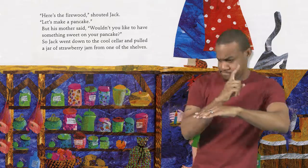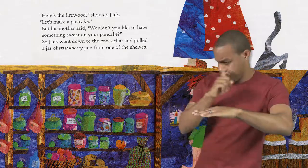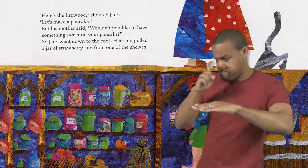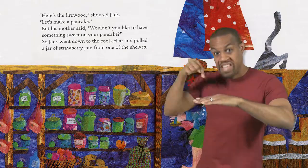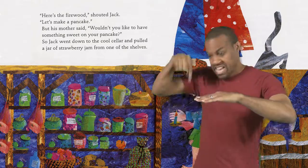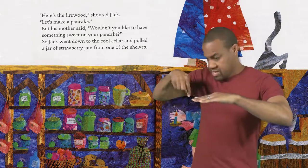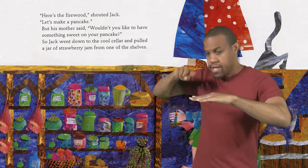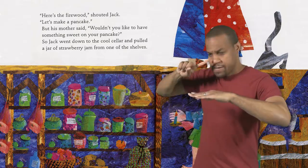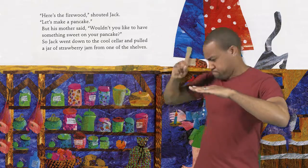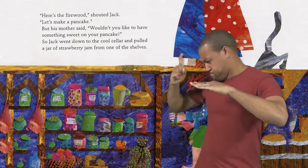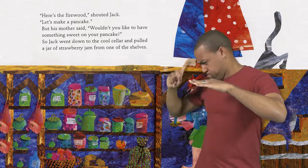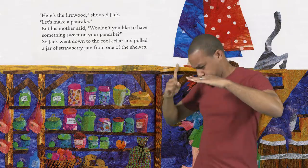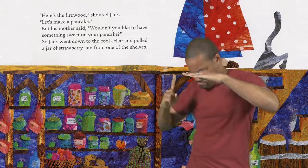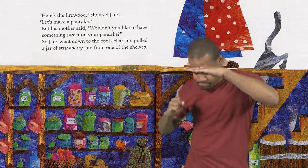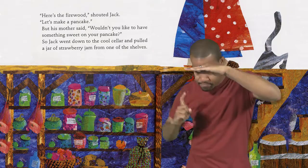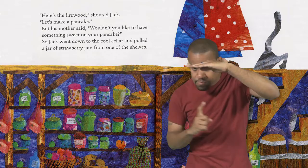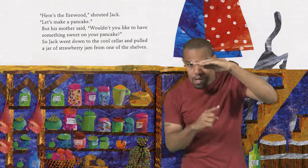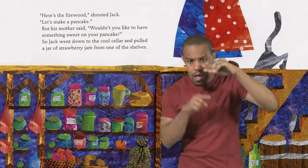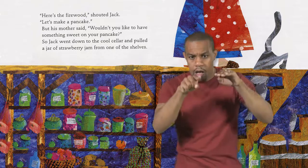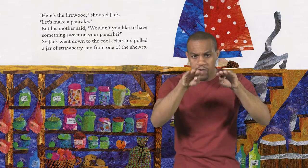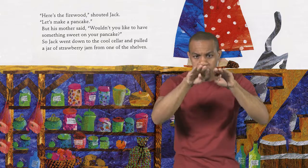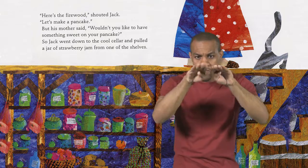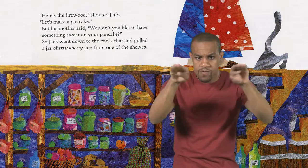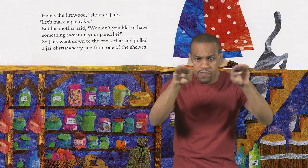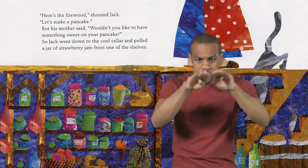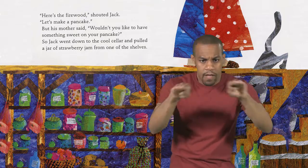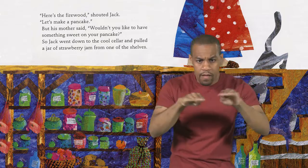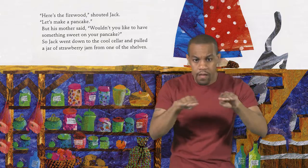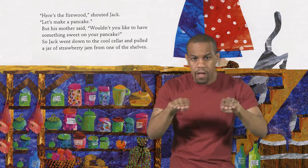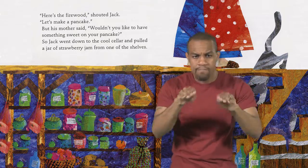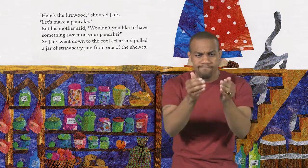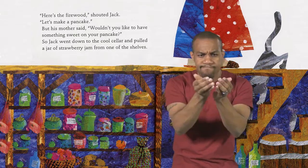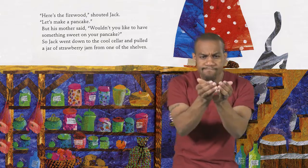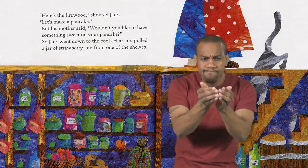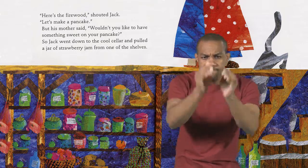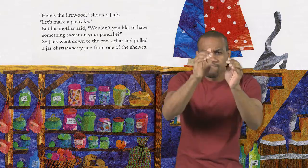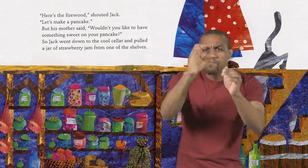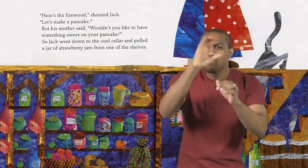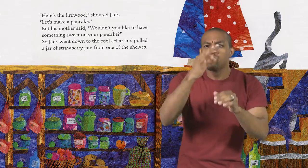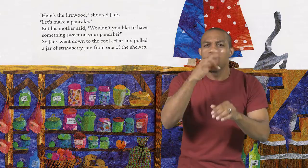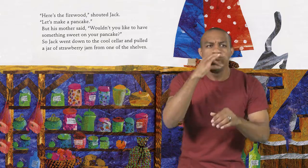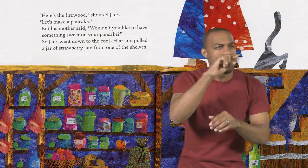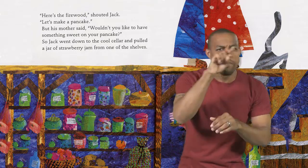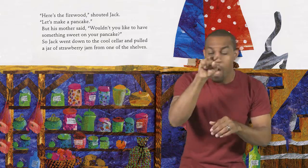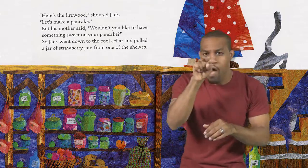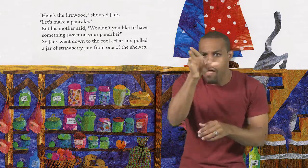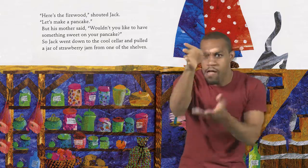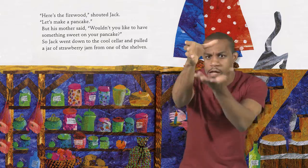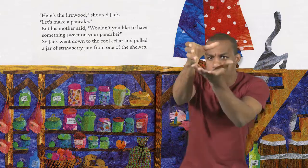So Jack went down to the cool cellar And pulled a jar of strawberry jam from one of the shelves